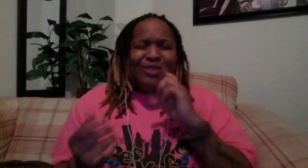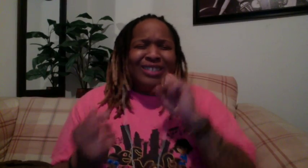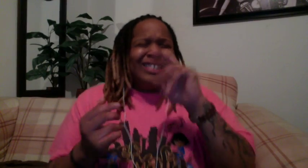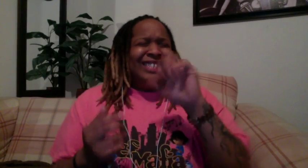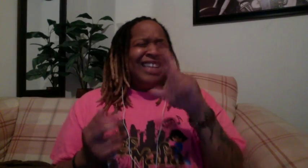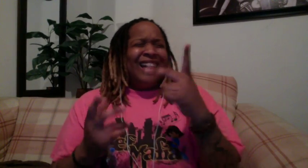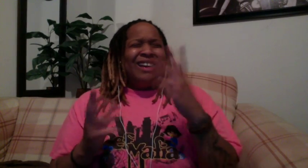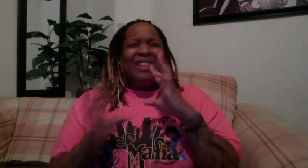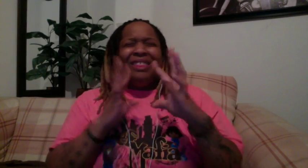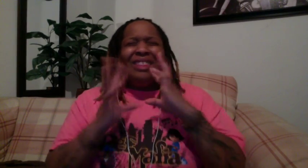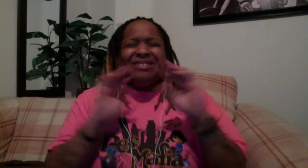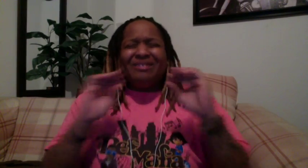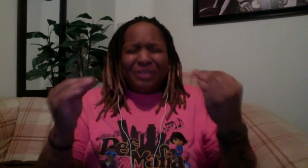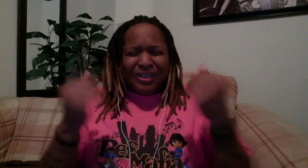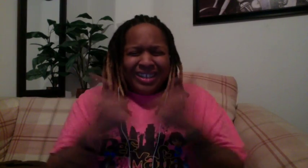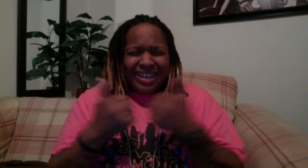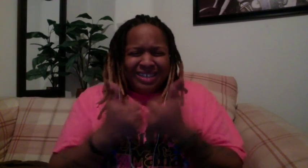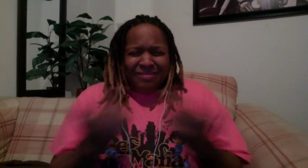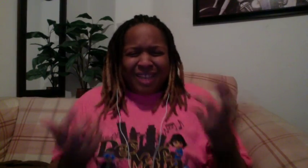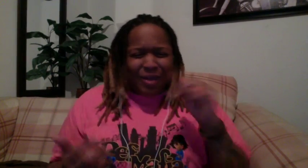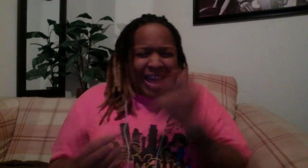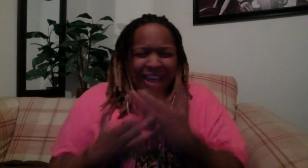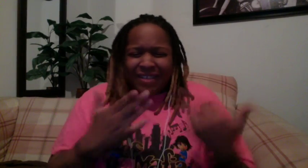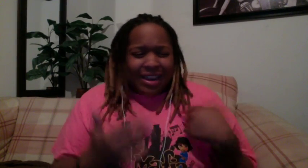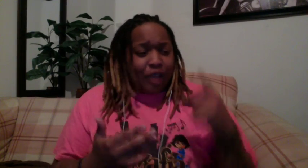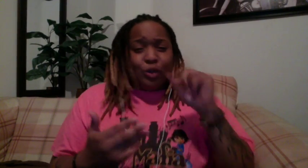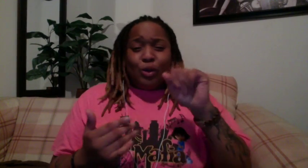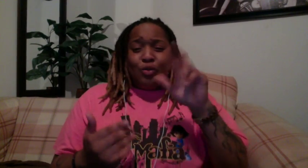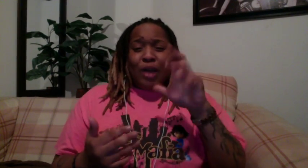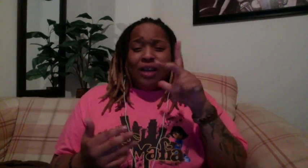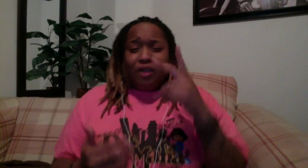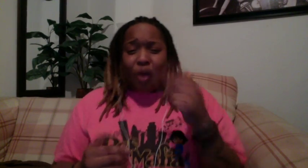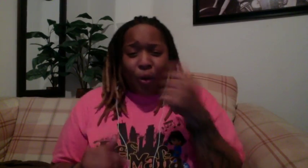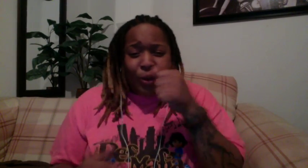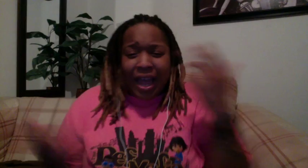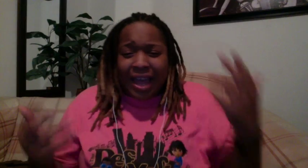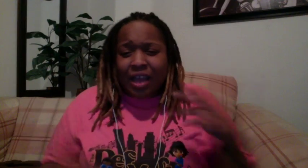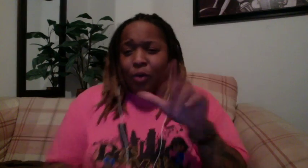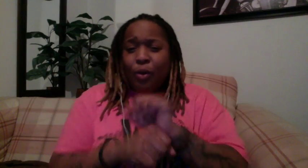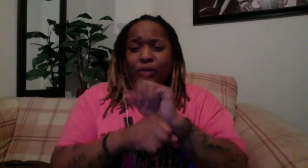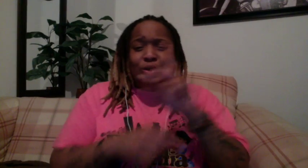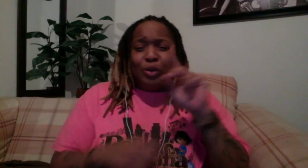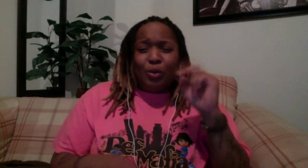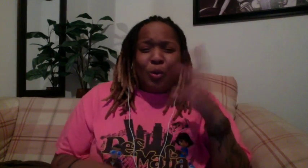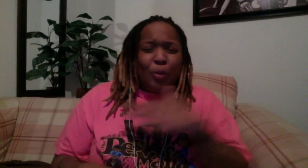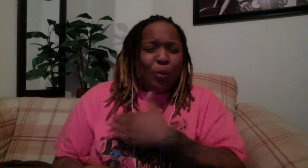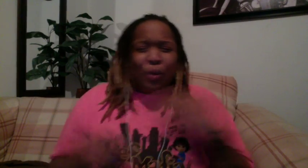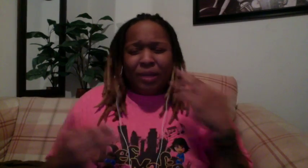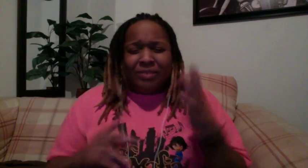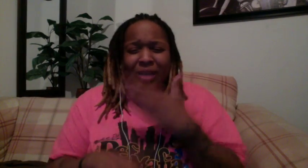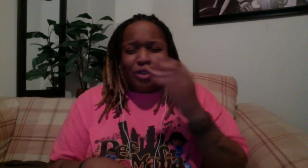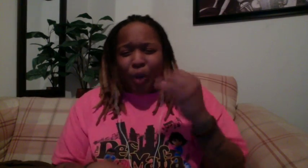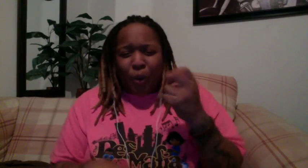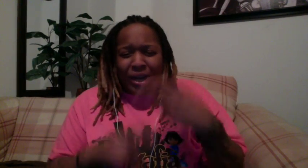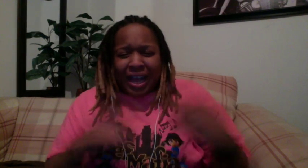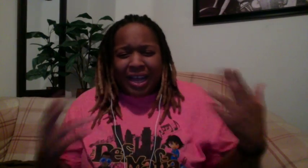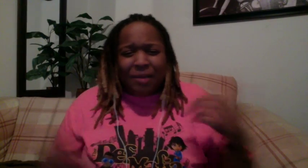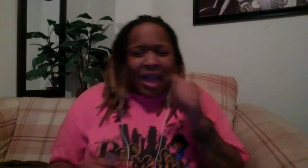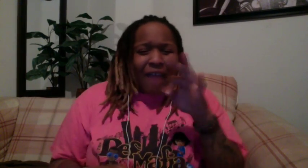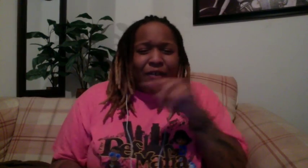than wack, Scooby Snack lack slow game Rappers everything I do be that crack cocaine Your career is doody rap, slap your name in any one